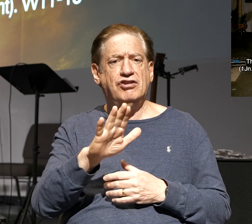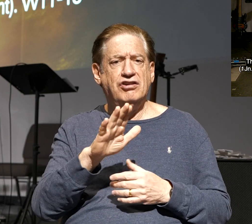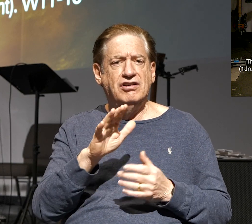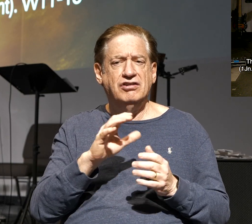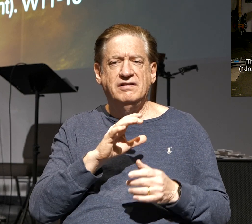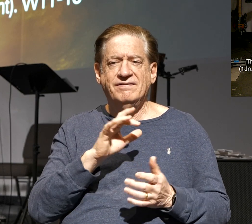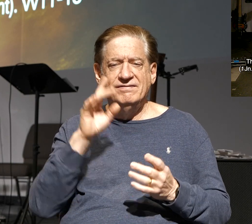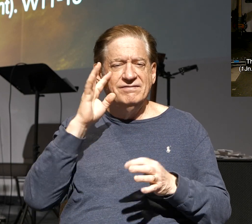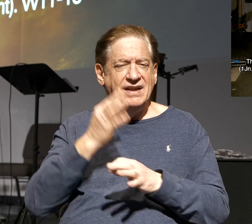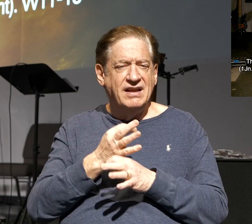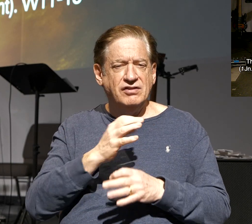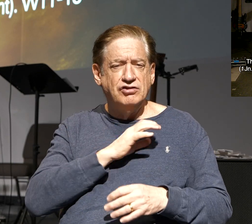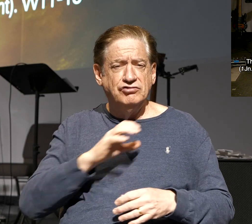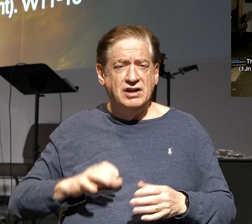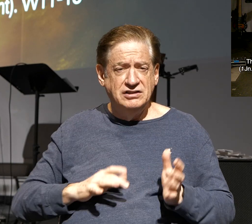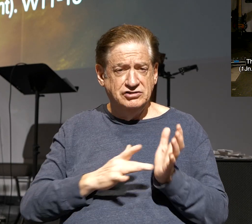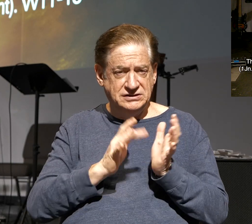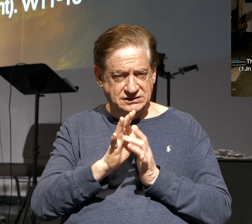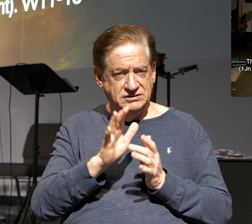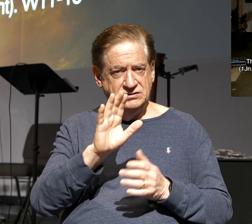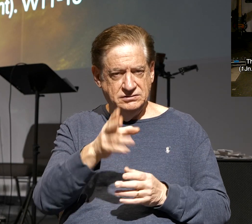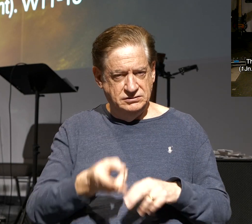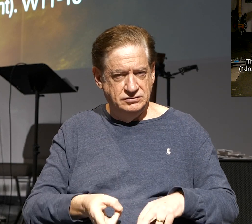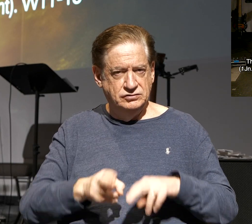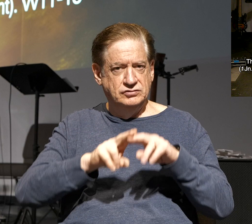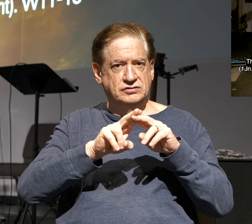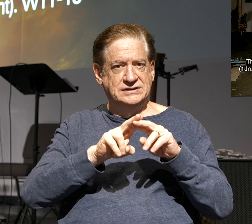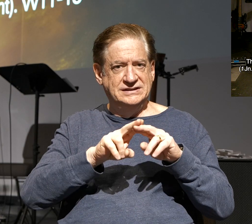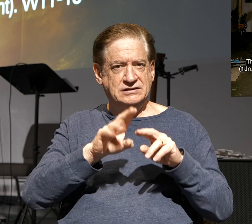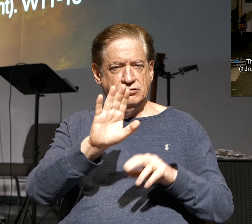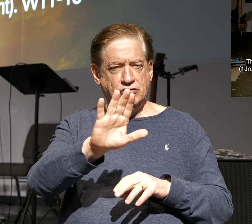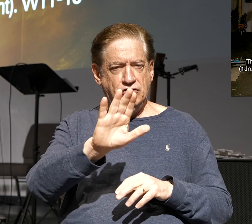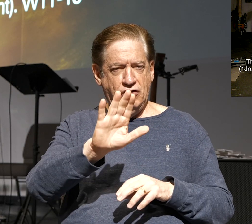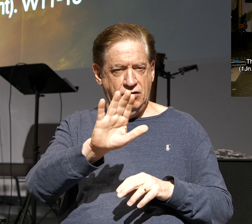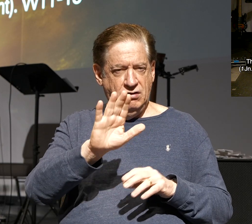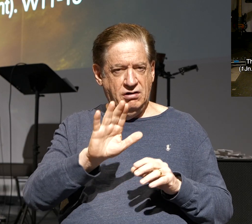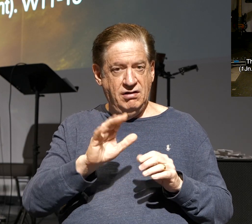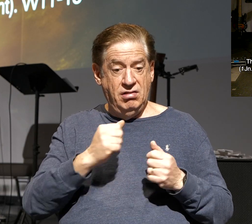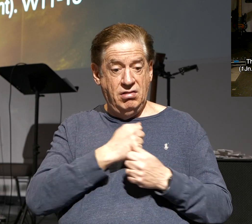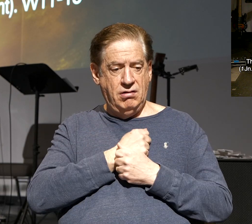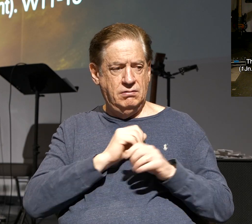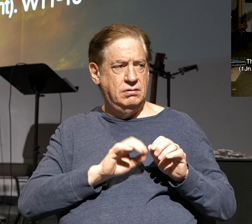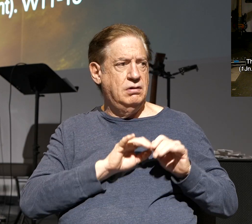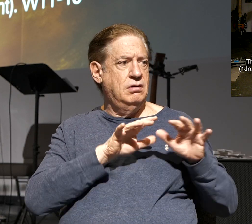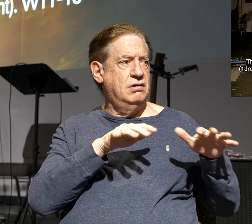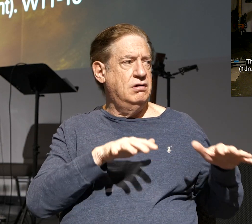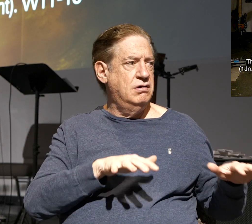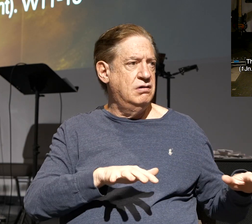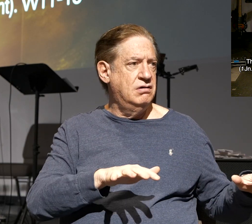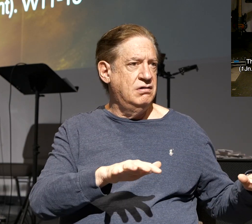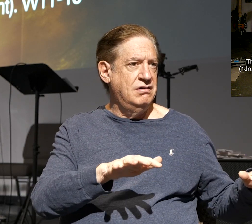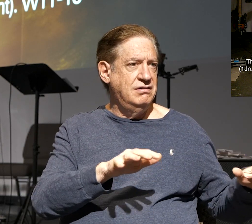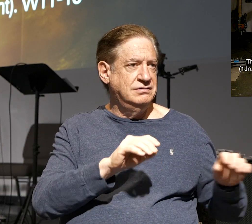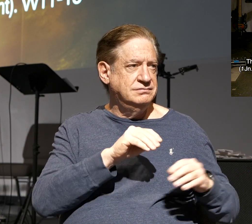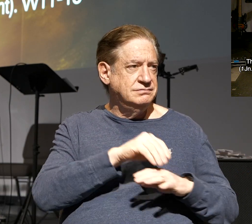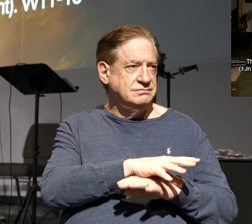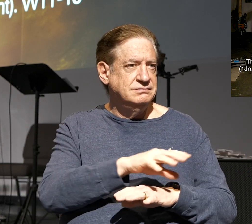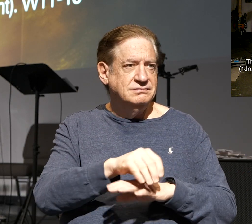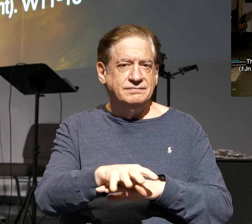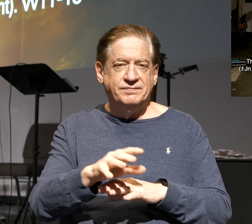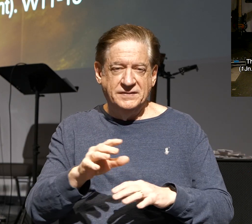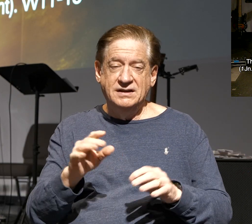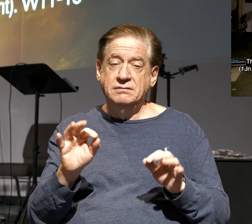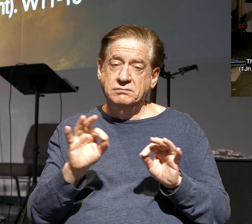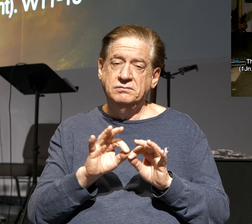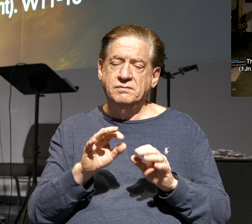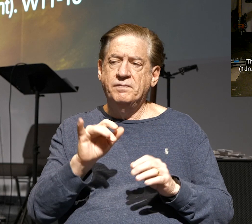increased and abounding love. That's why He finishes this section talking about marks of a healthy faith in that. But He